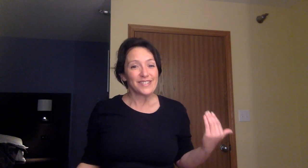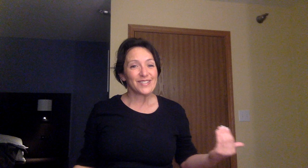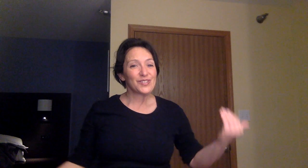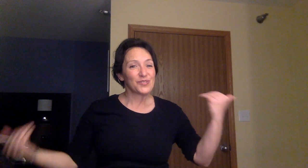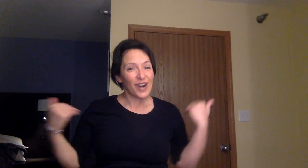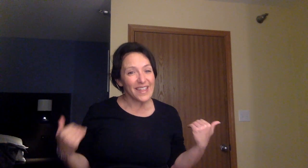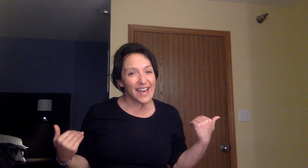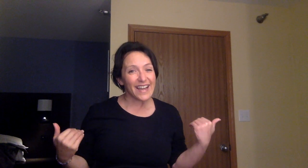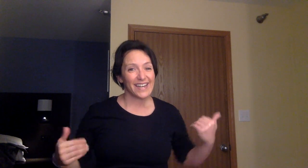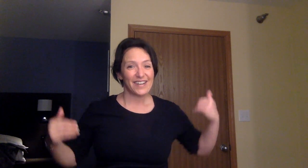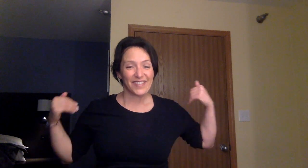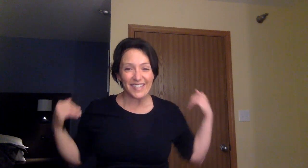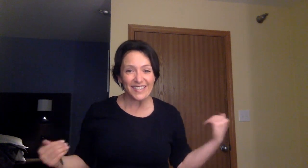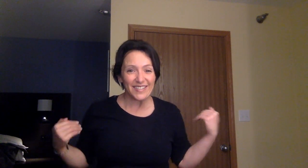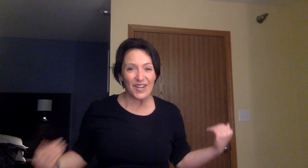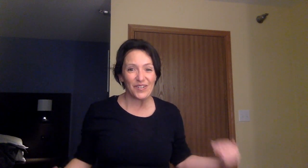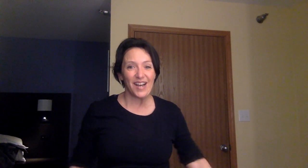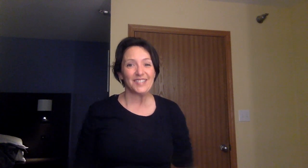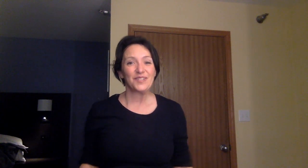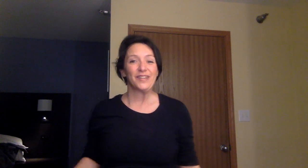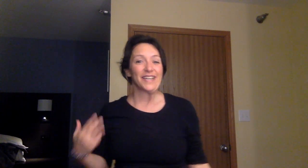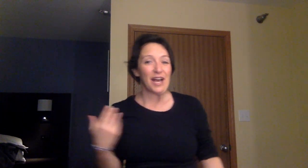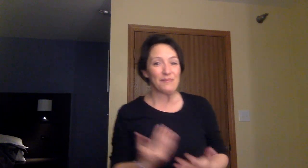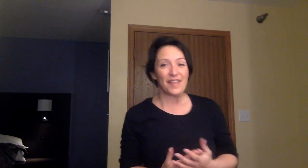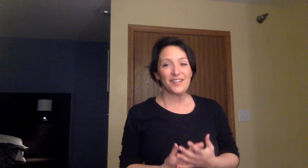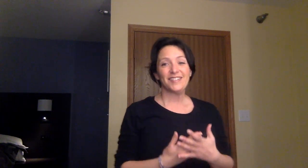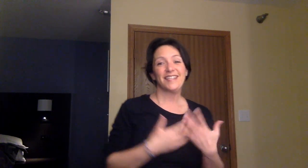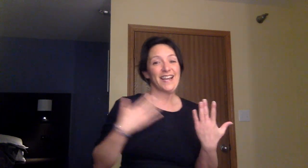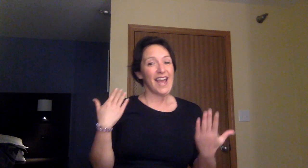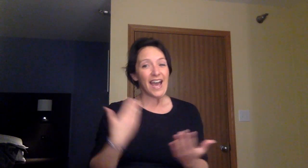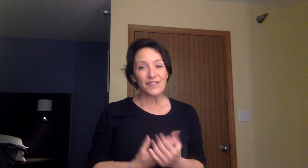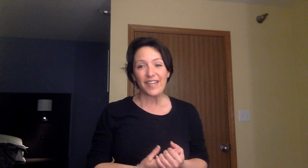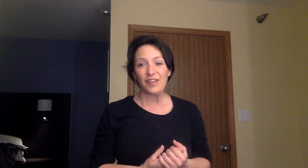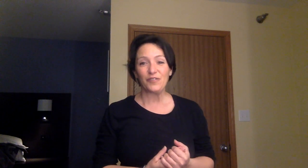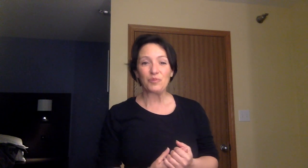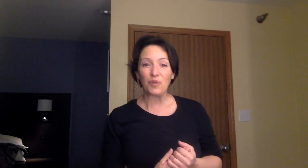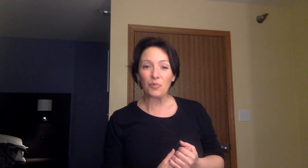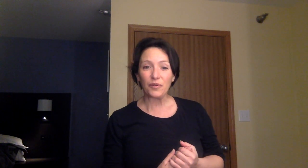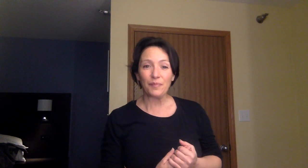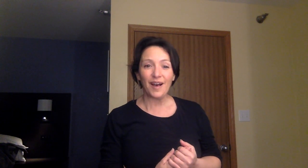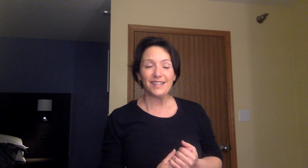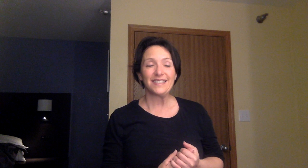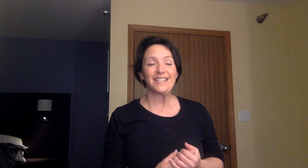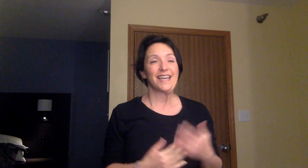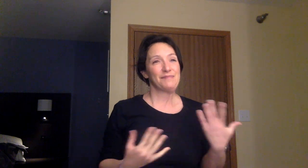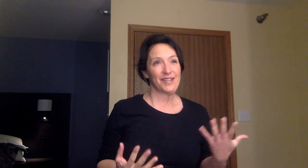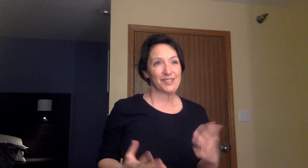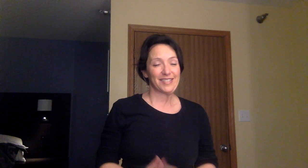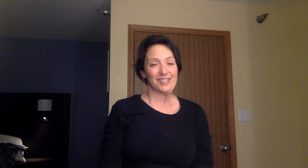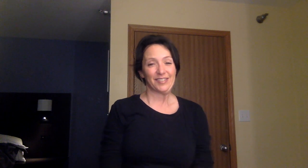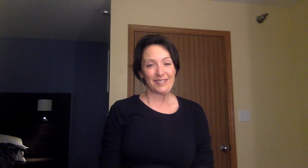research why the heck I've healed so well so we can help others and advocate for appropriate policy and medical teachings.